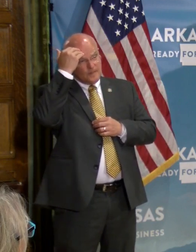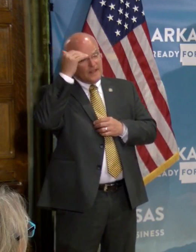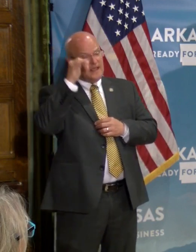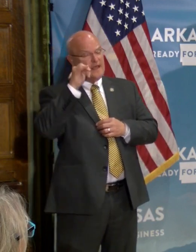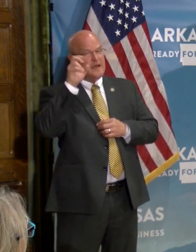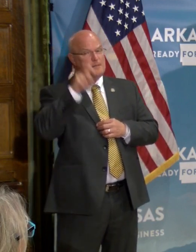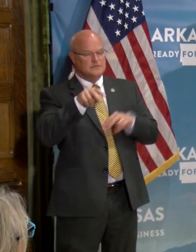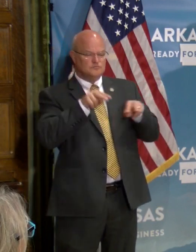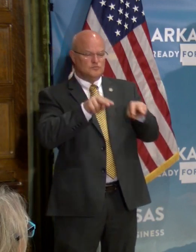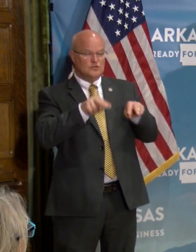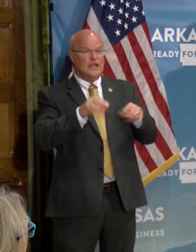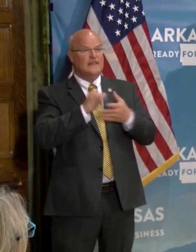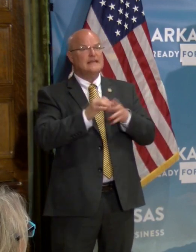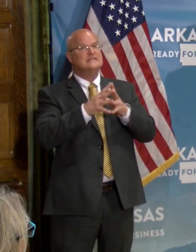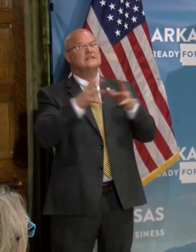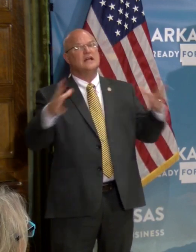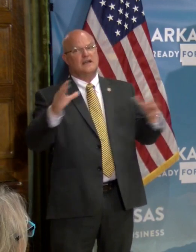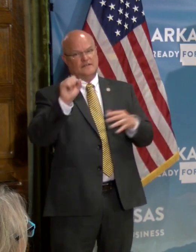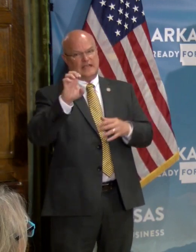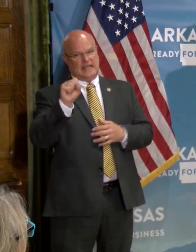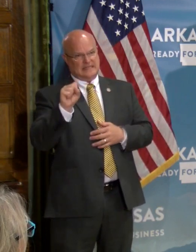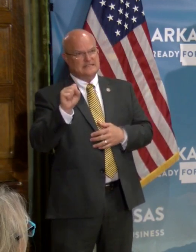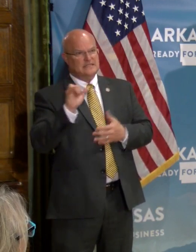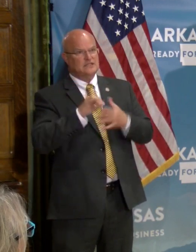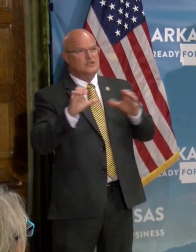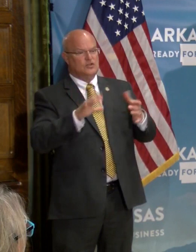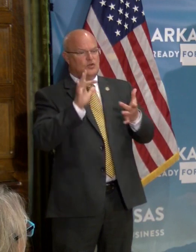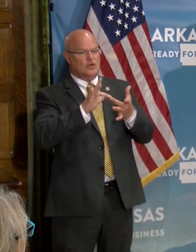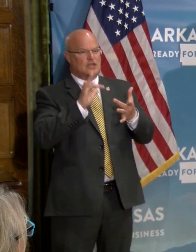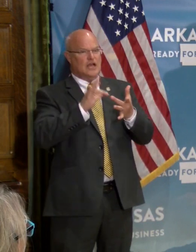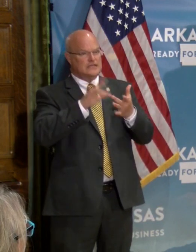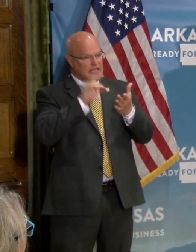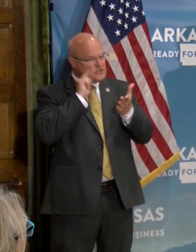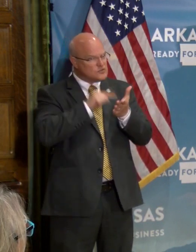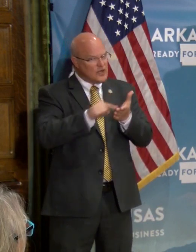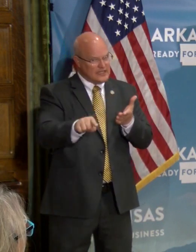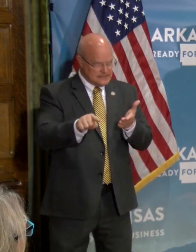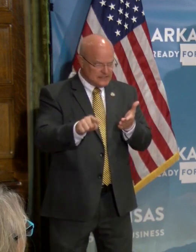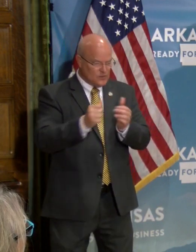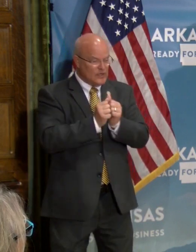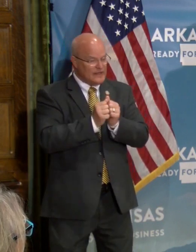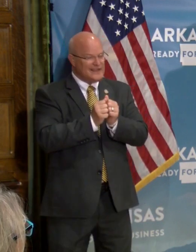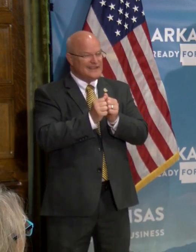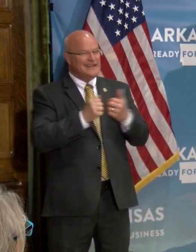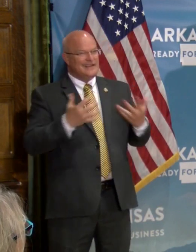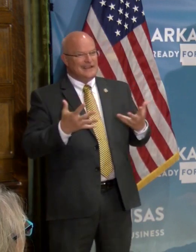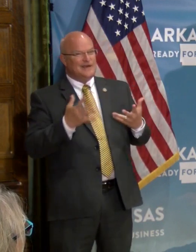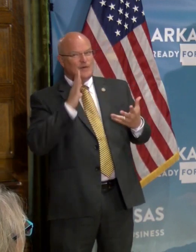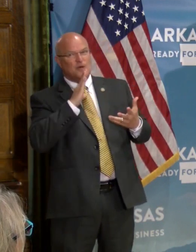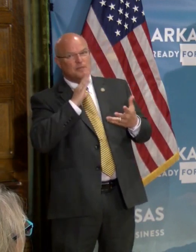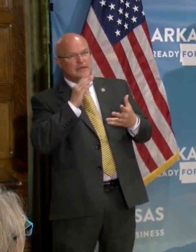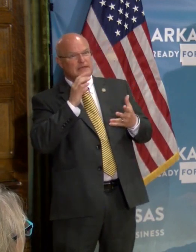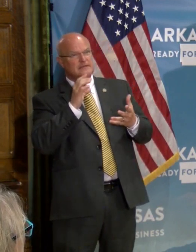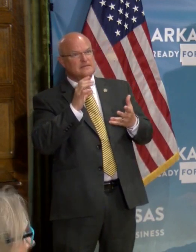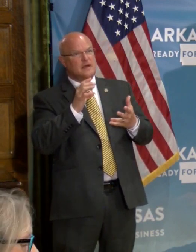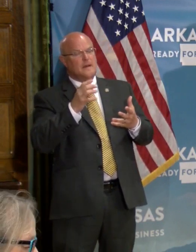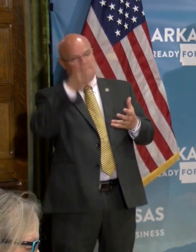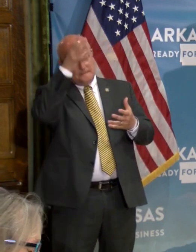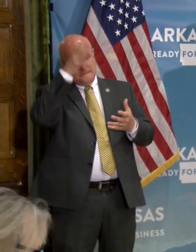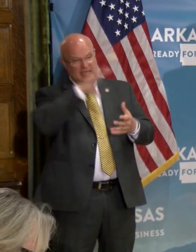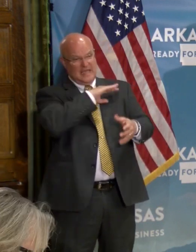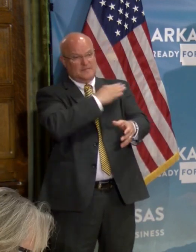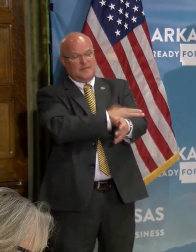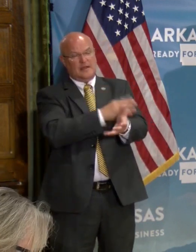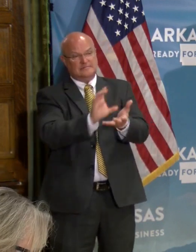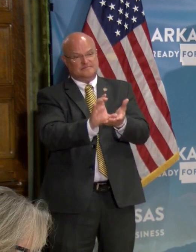they've got to look into it. And that's a lot of cases, by the way, to do con contact tracing on, that's going to be an investment of manpower.